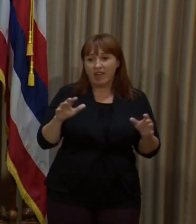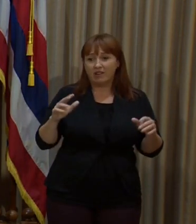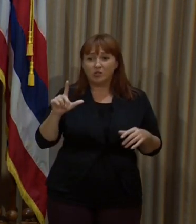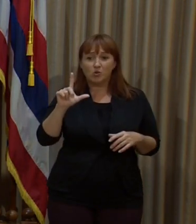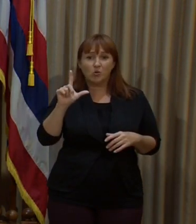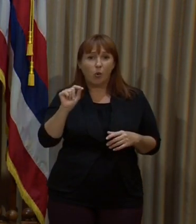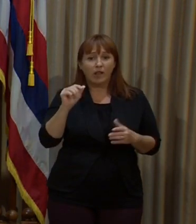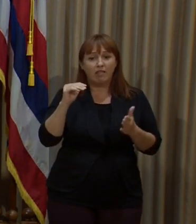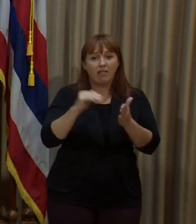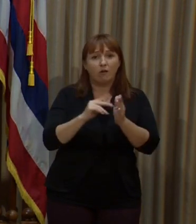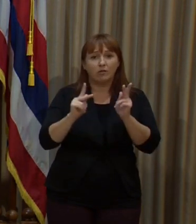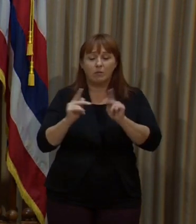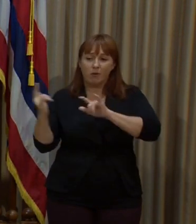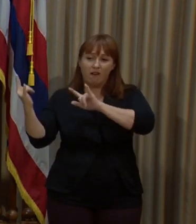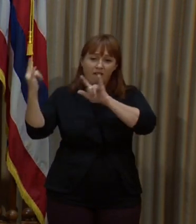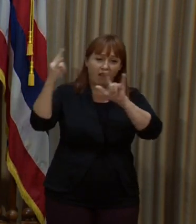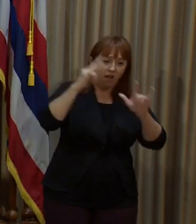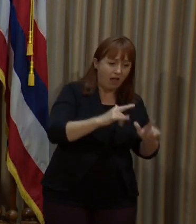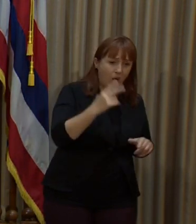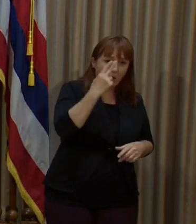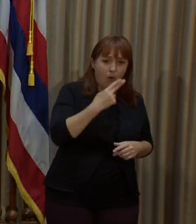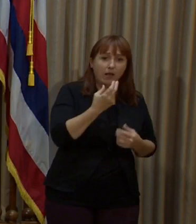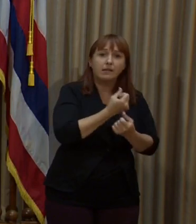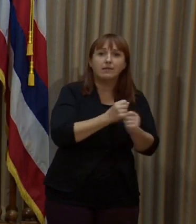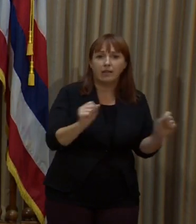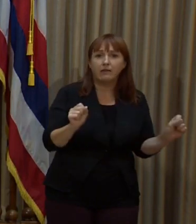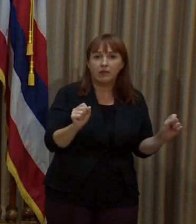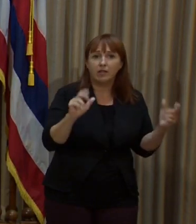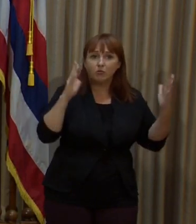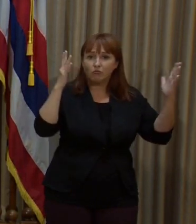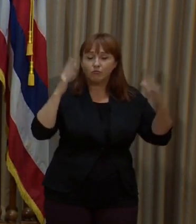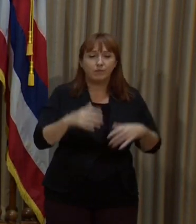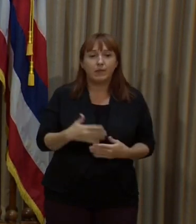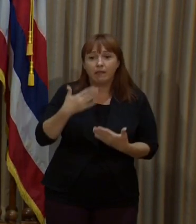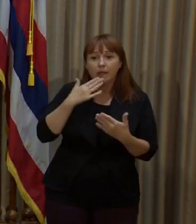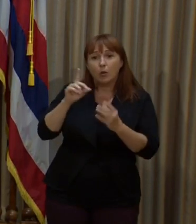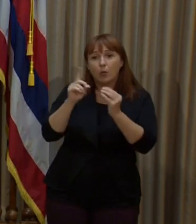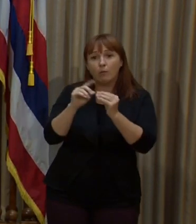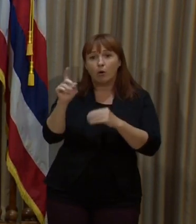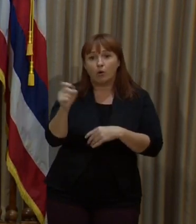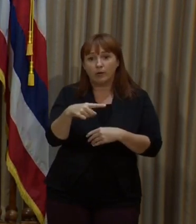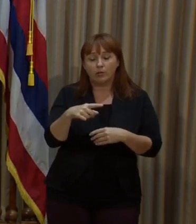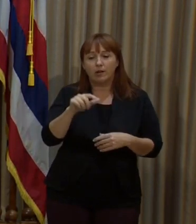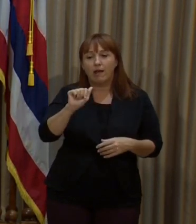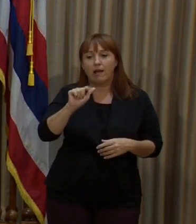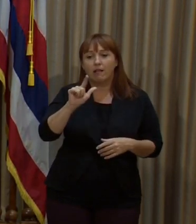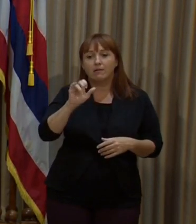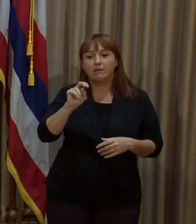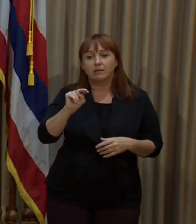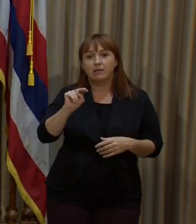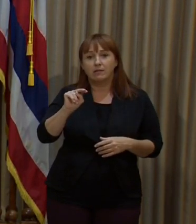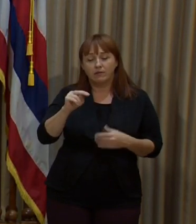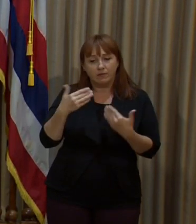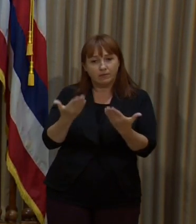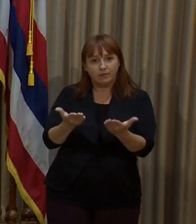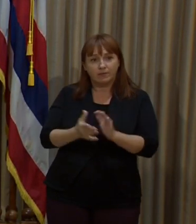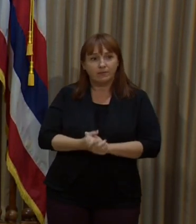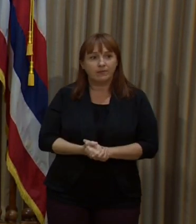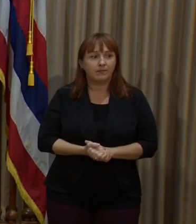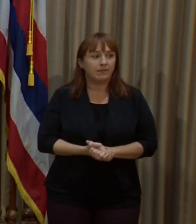,000 travelers safely coming to Hawaii. Thank you, Lieutenant Governor. It looks like we have one more question. Allison Schavers. Go ahead.